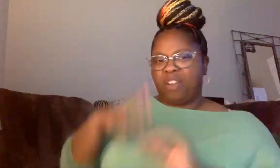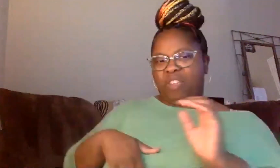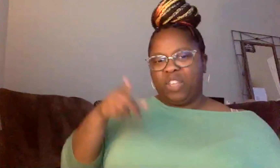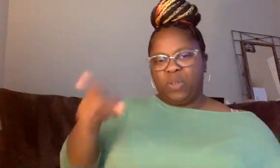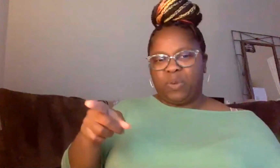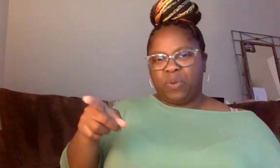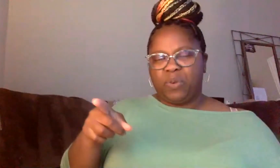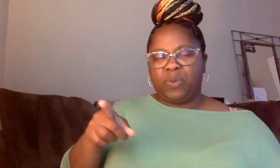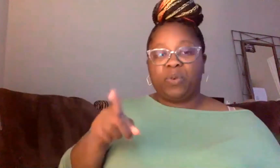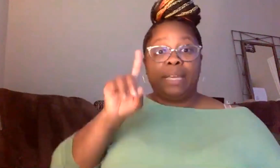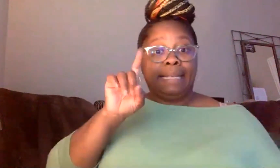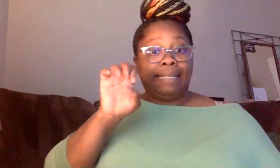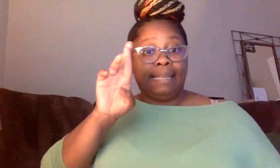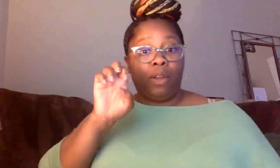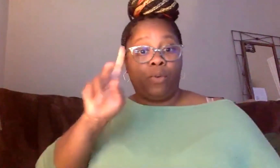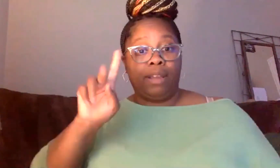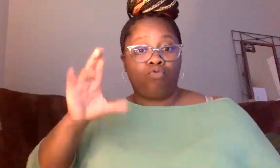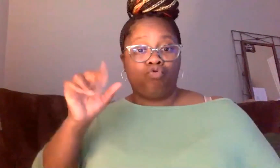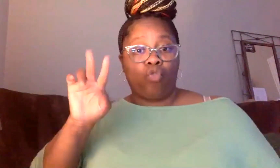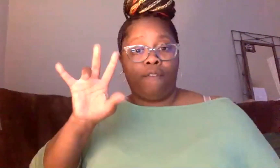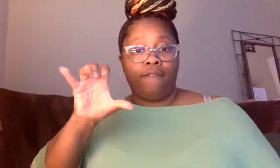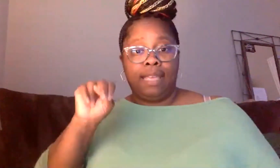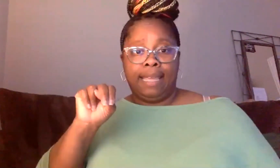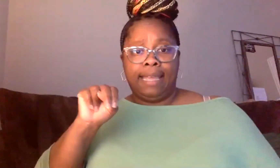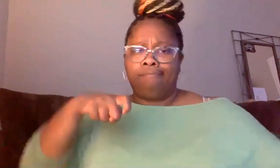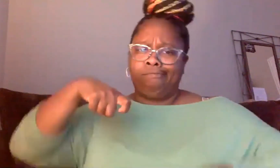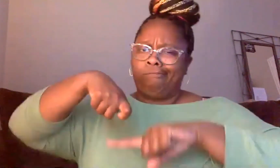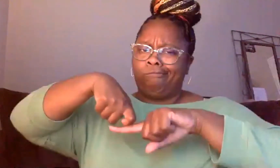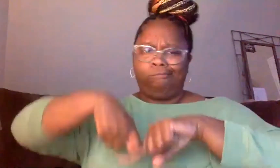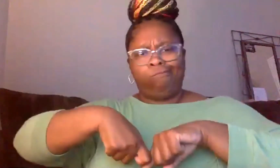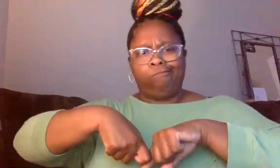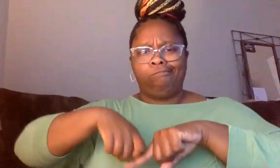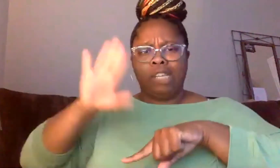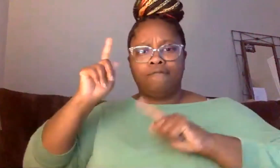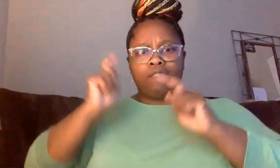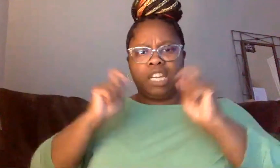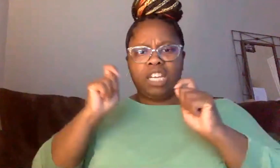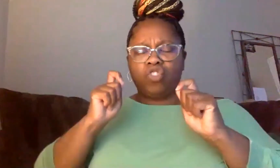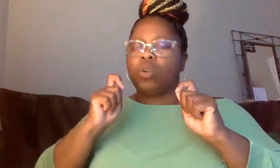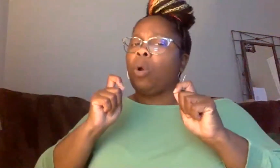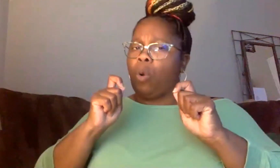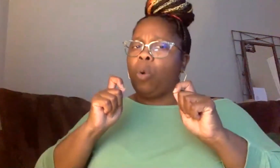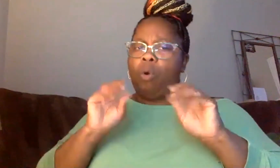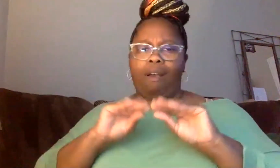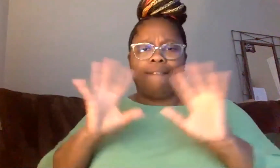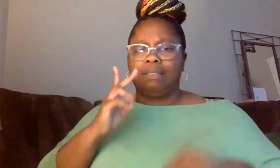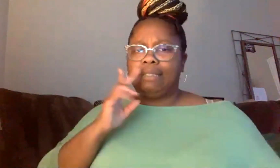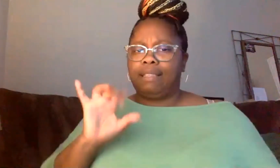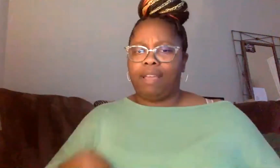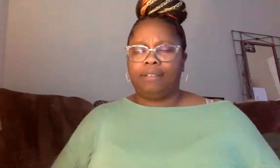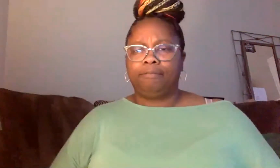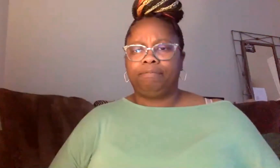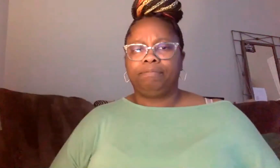look at Derek Chauvin, what he did, that was clear in his face. Yes, I'd like to speak to that as well. Because